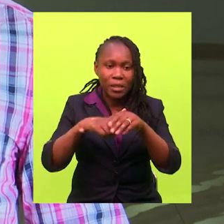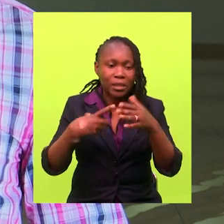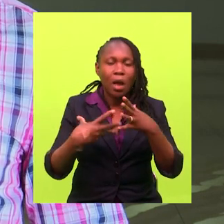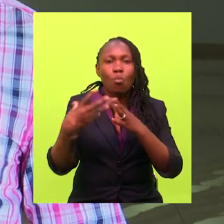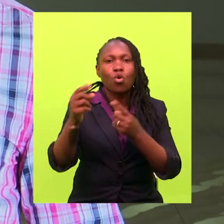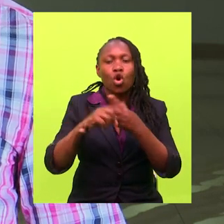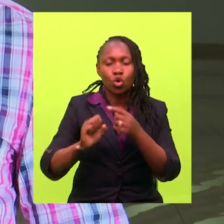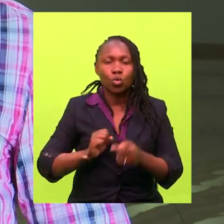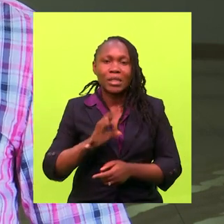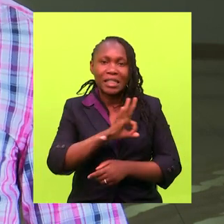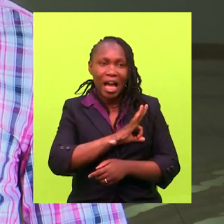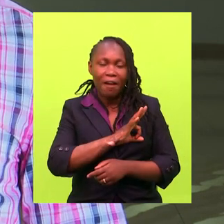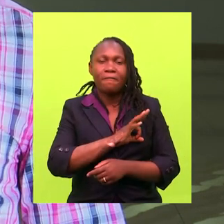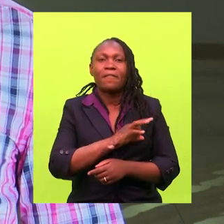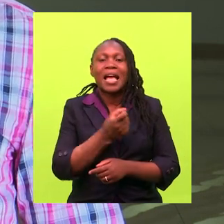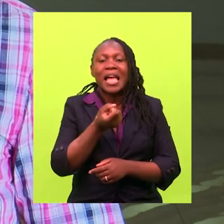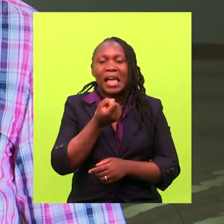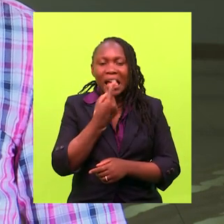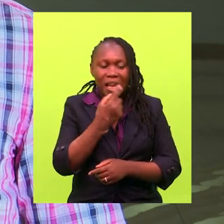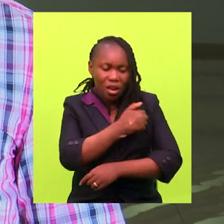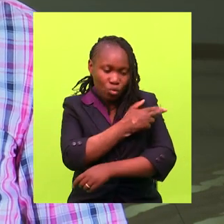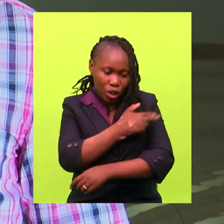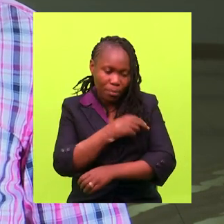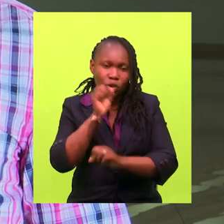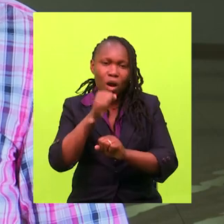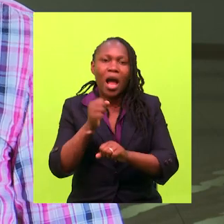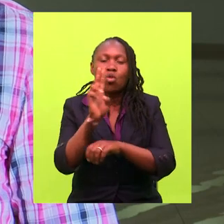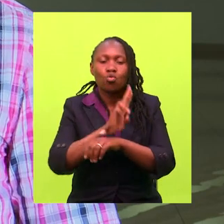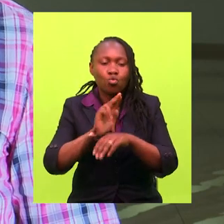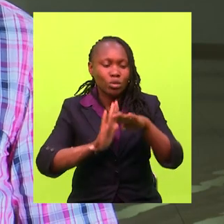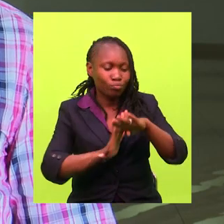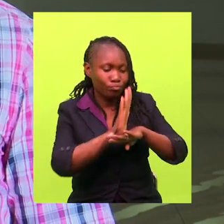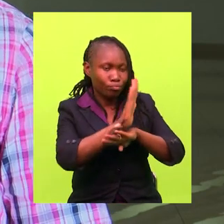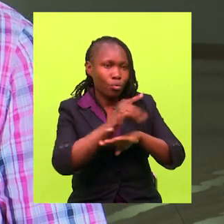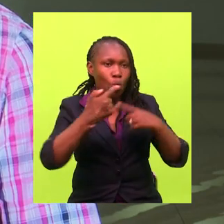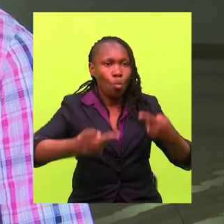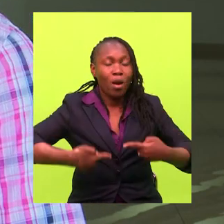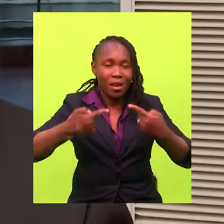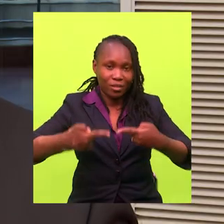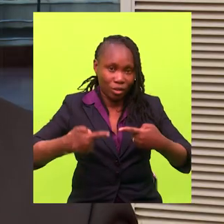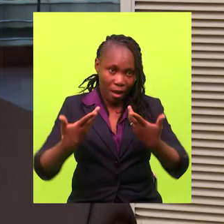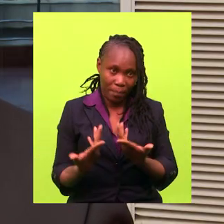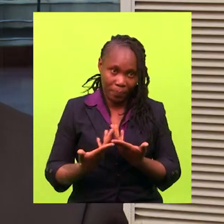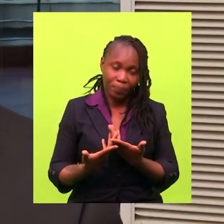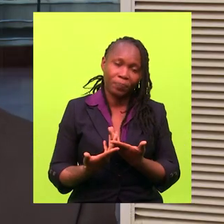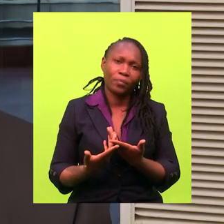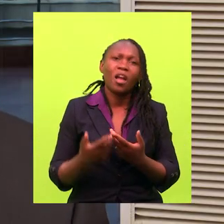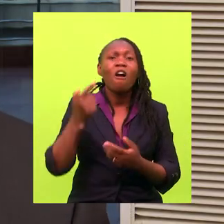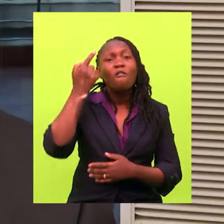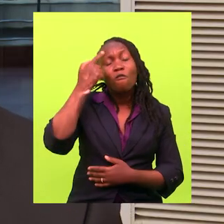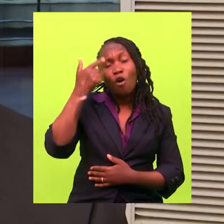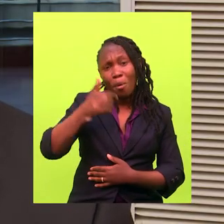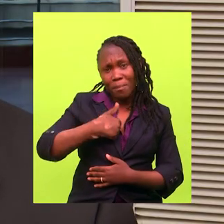If you go to staff clinic, we have an entry which allows you to use the wheelchair and also be able to access it. The ideal scenario,